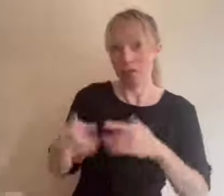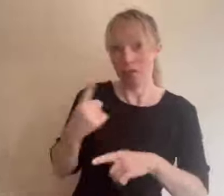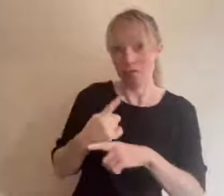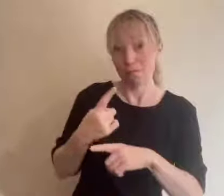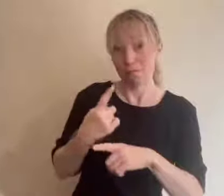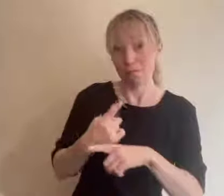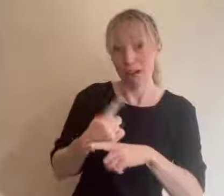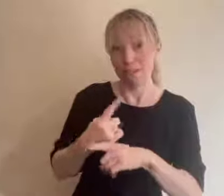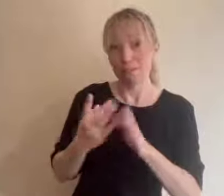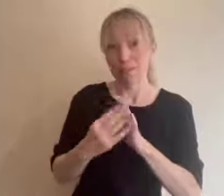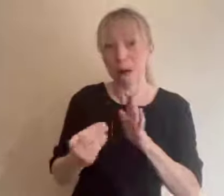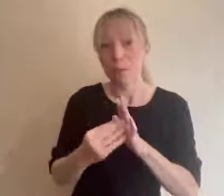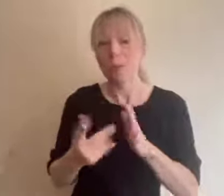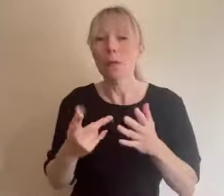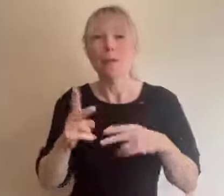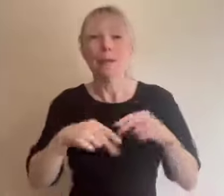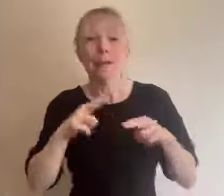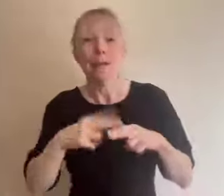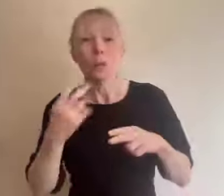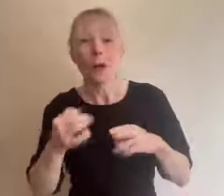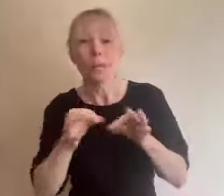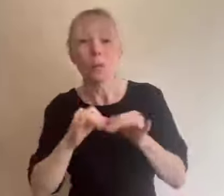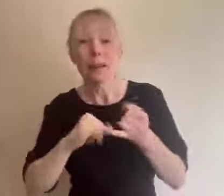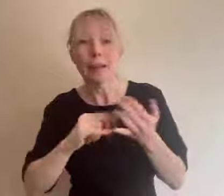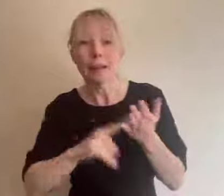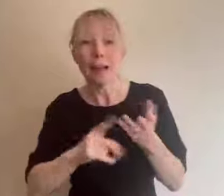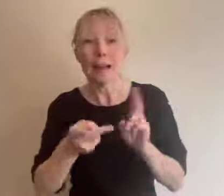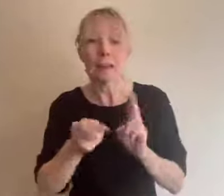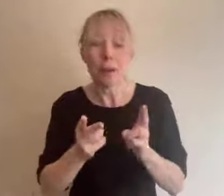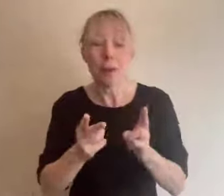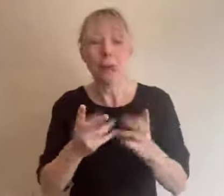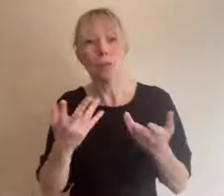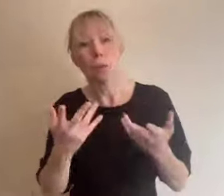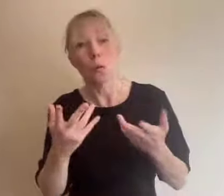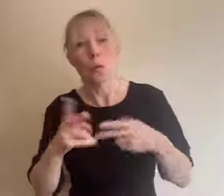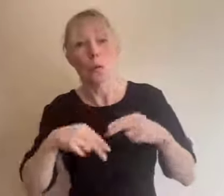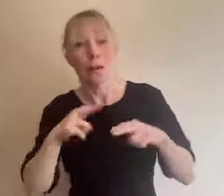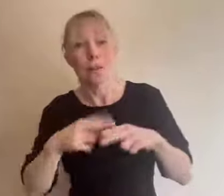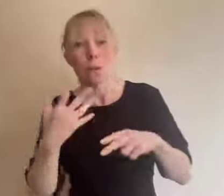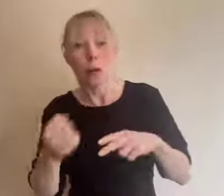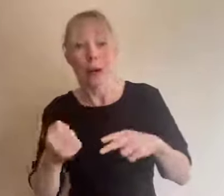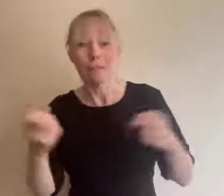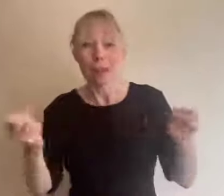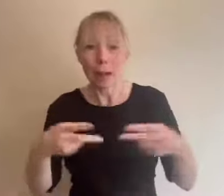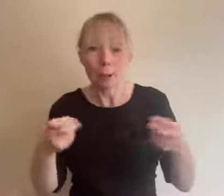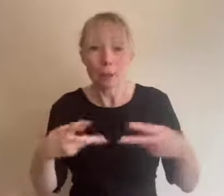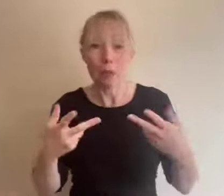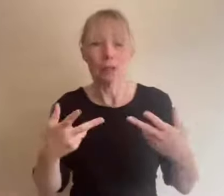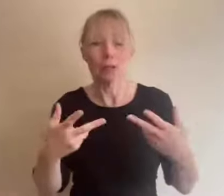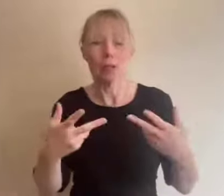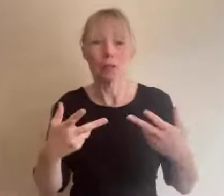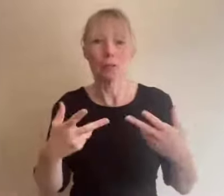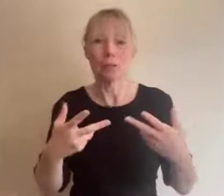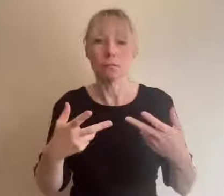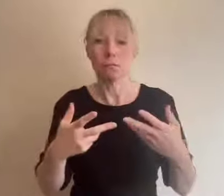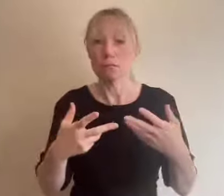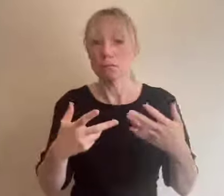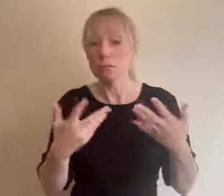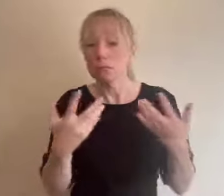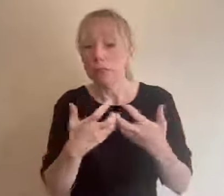captioning whether and how people can access slides